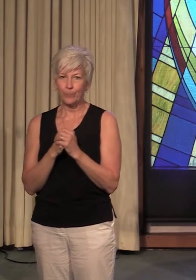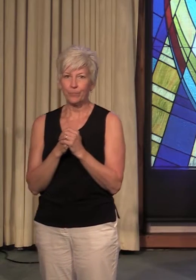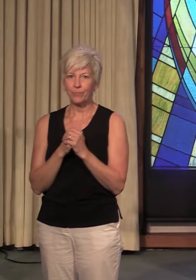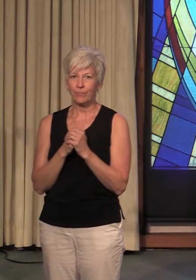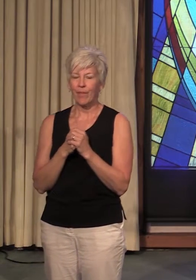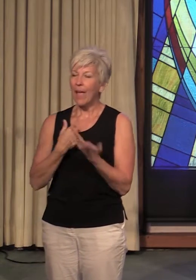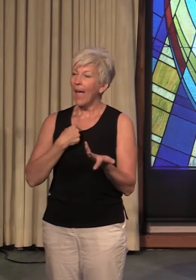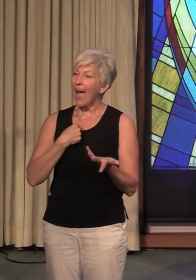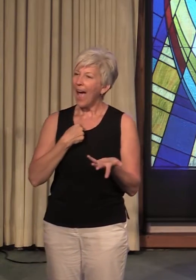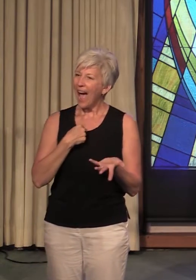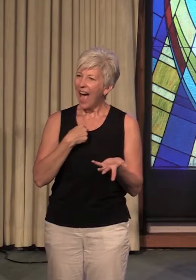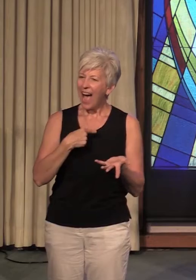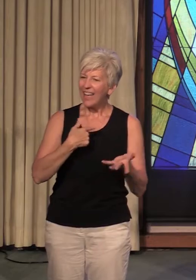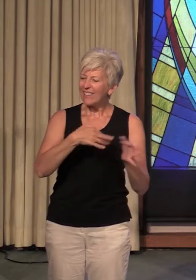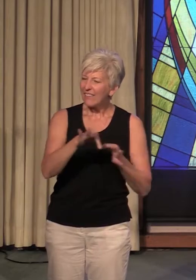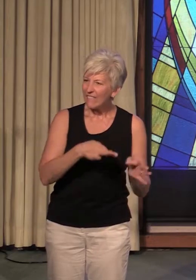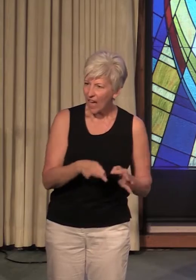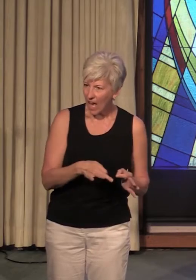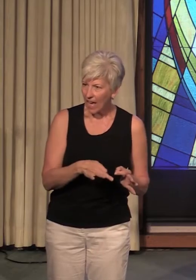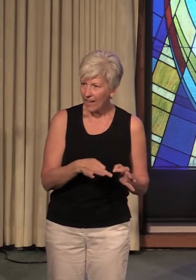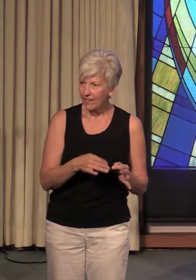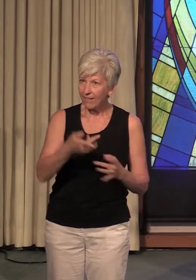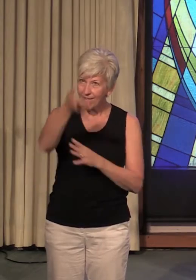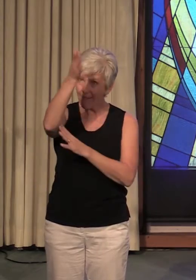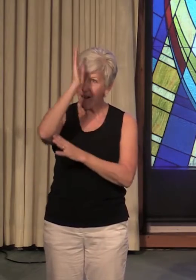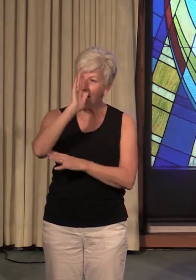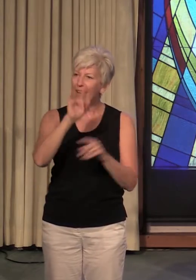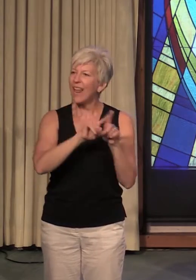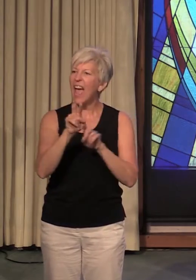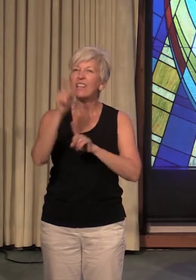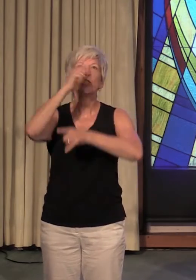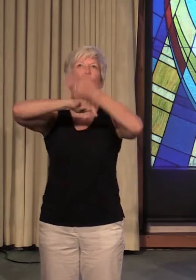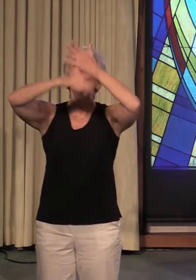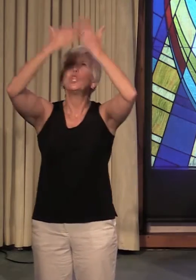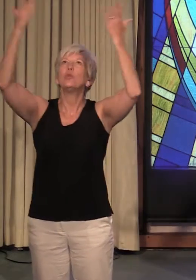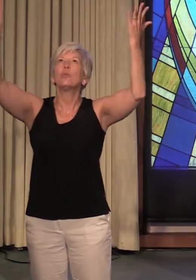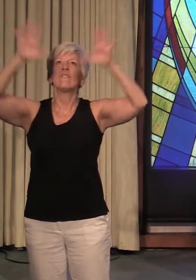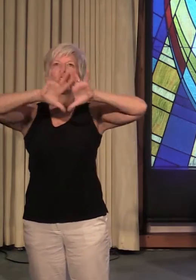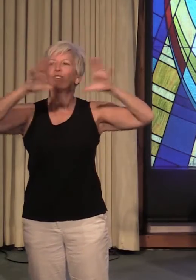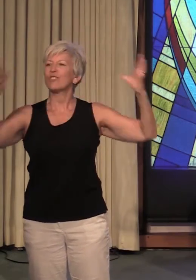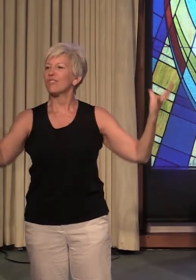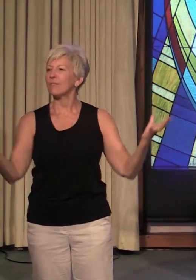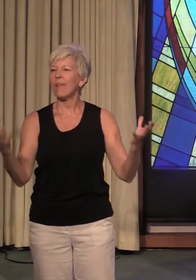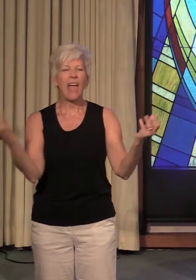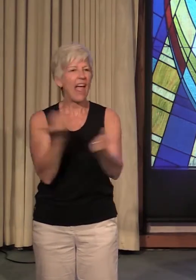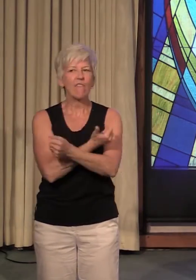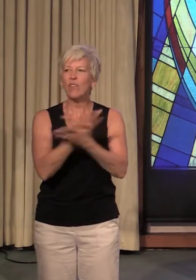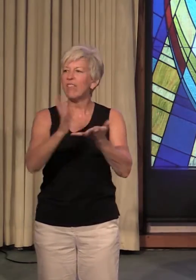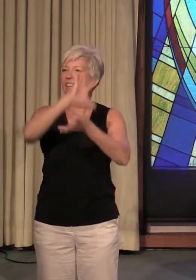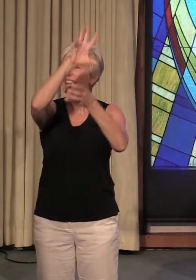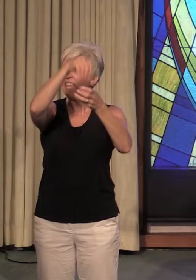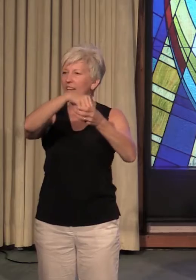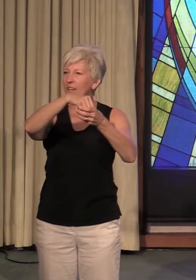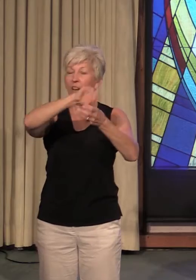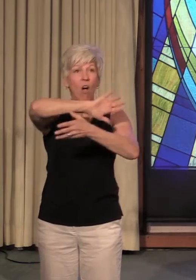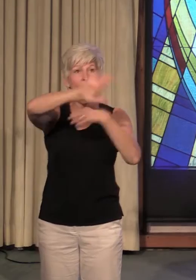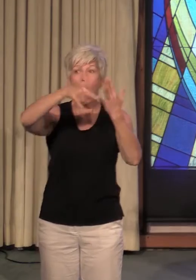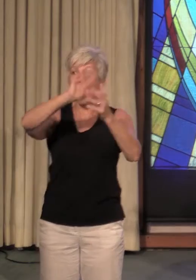I define God as the universe, everything in it, all that lies behind it,